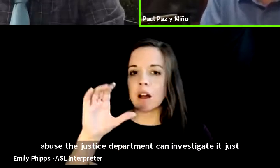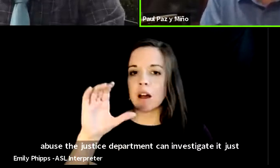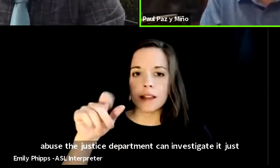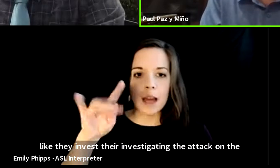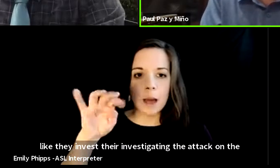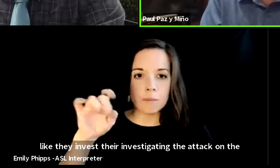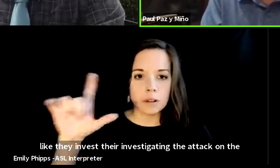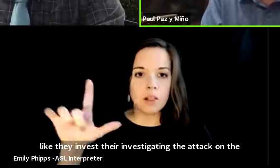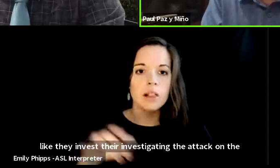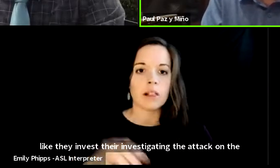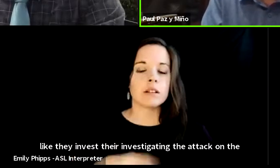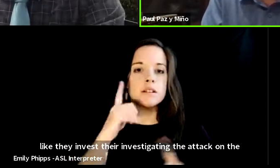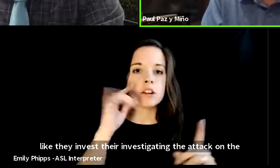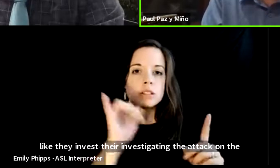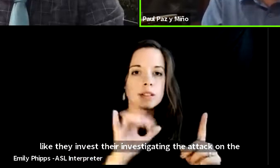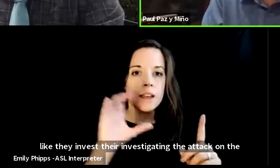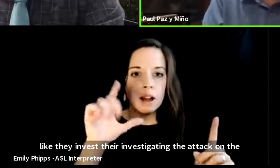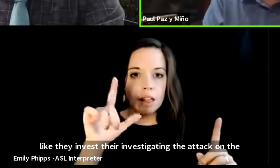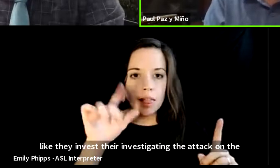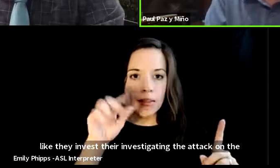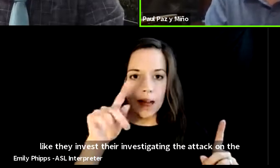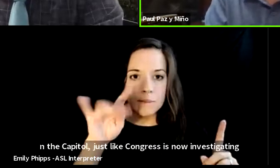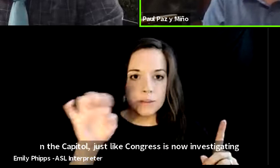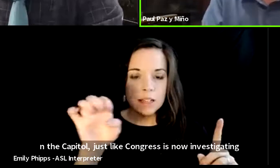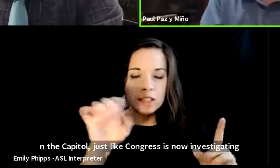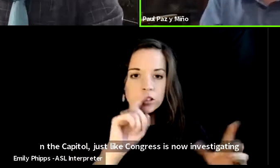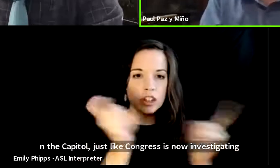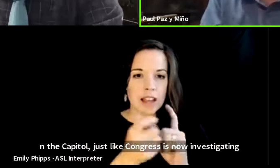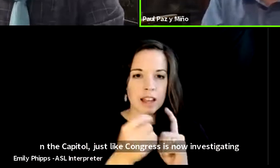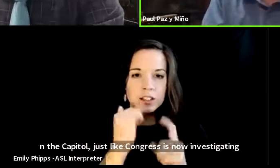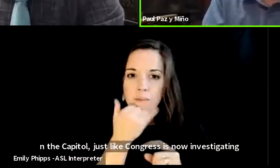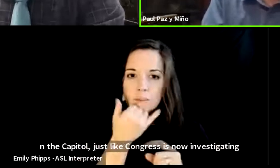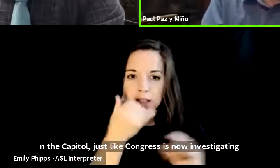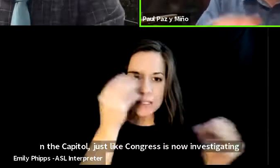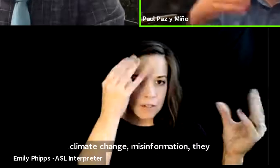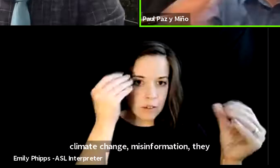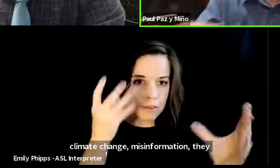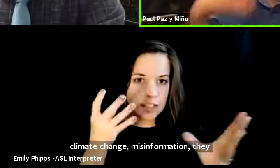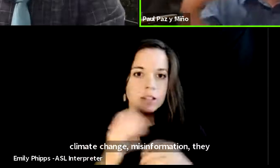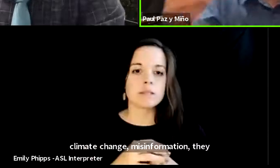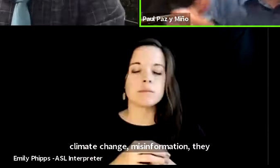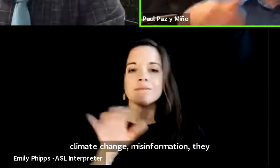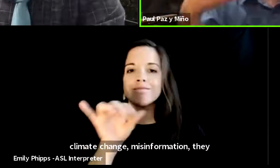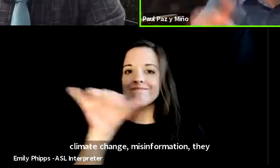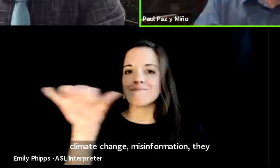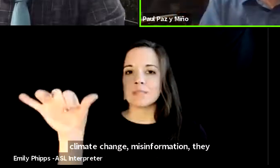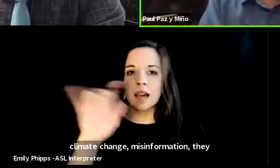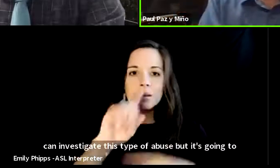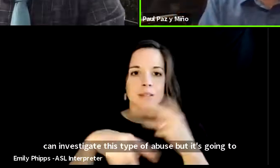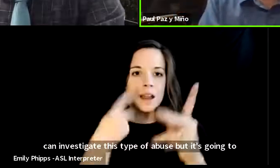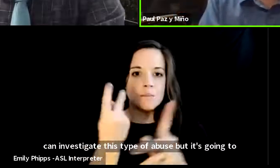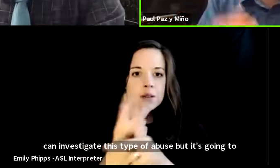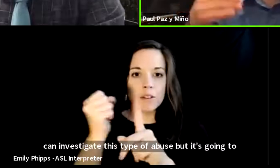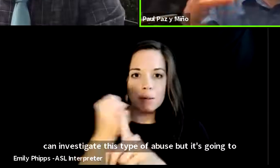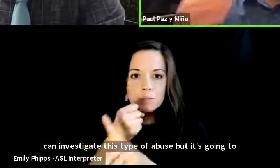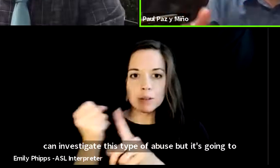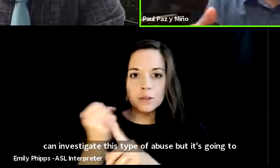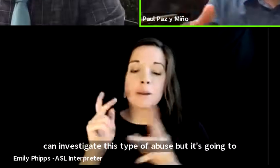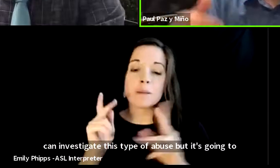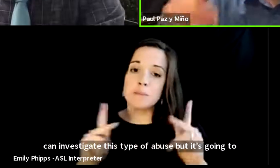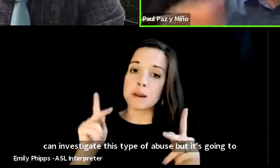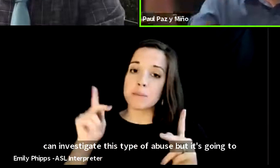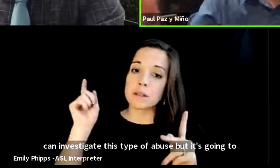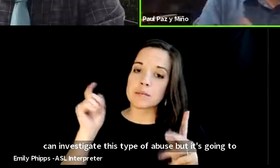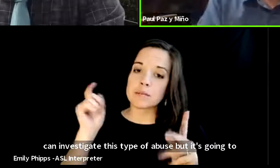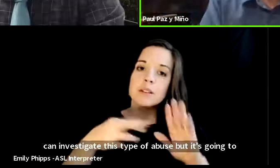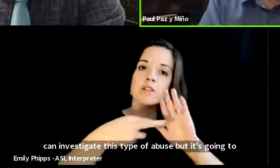congress is now investigating climate change misinformation they can investigate this type of abuse but it's going to take members pushing or represent